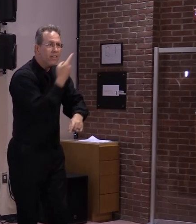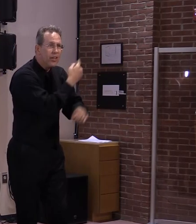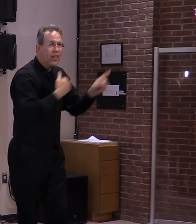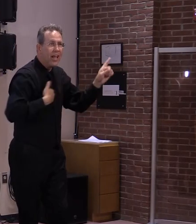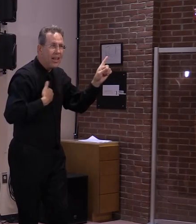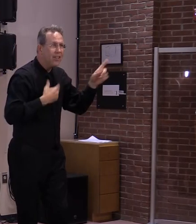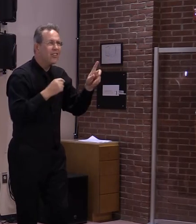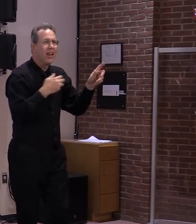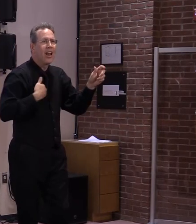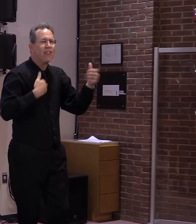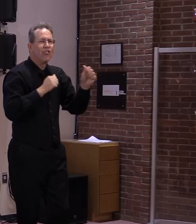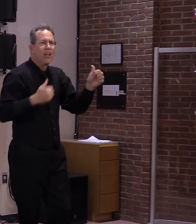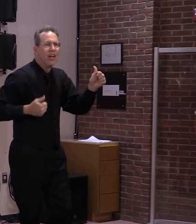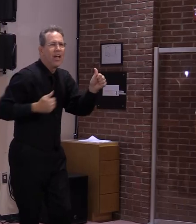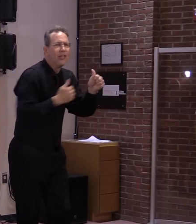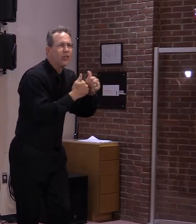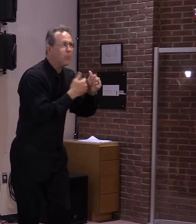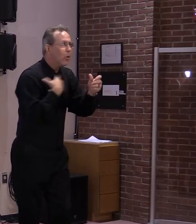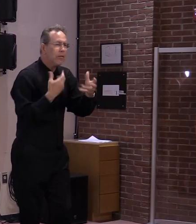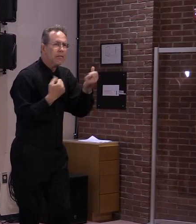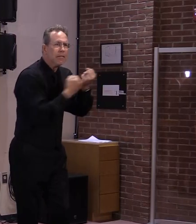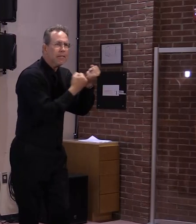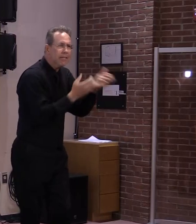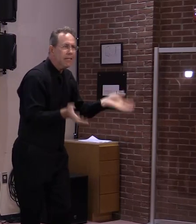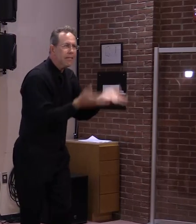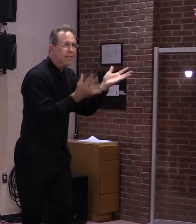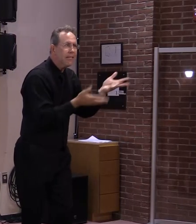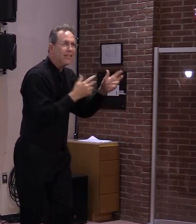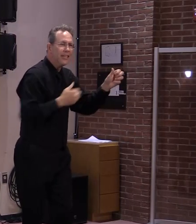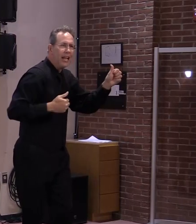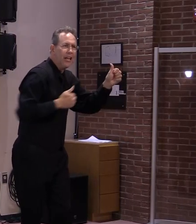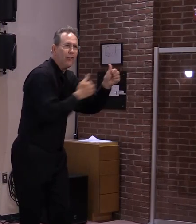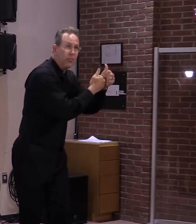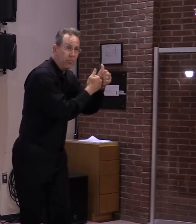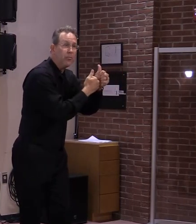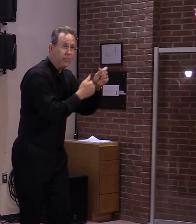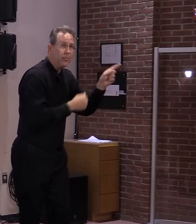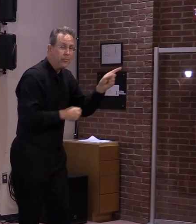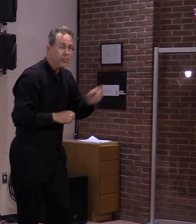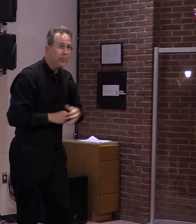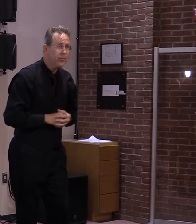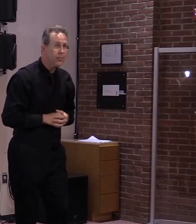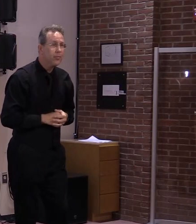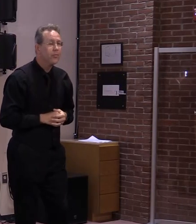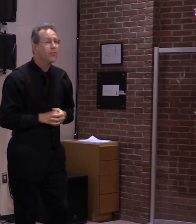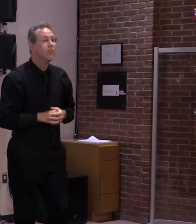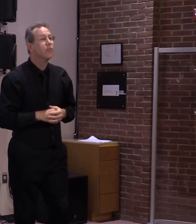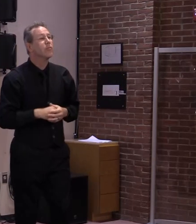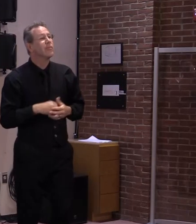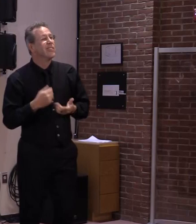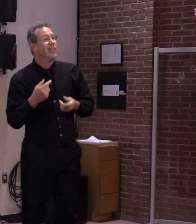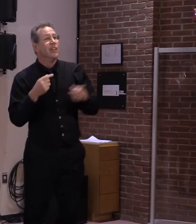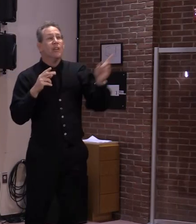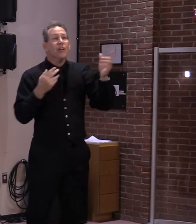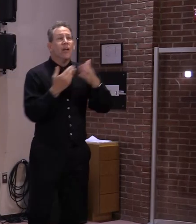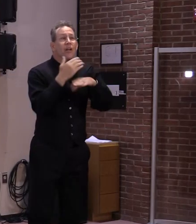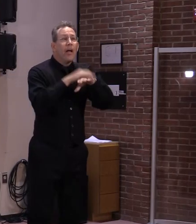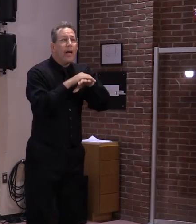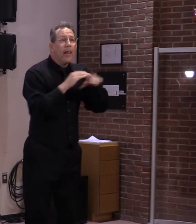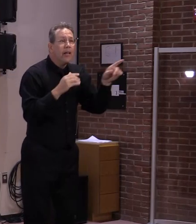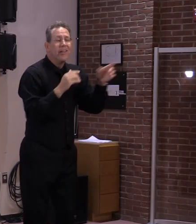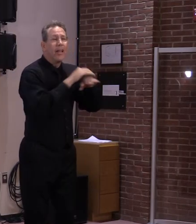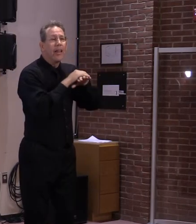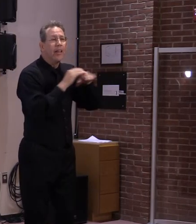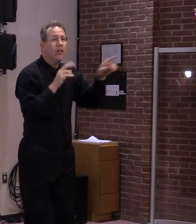surpassing the United States, the United Kingdom and even Israel in terms of the percentage of the Canadian population that has started